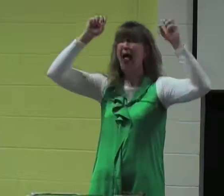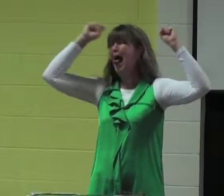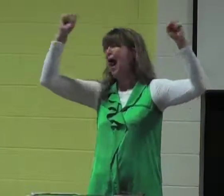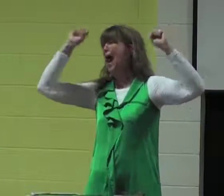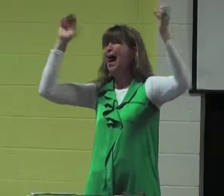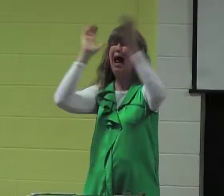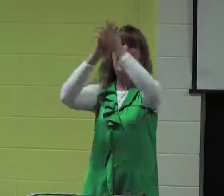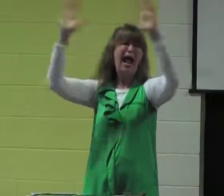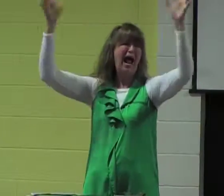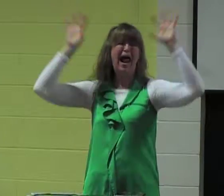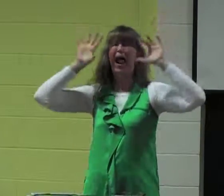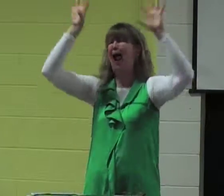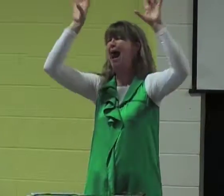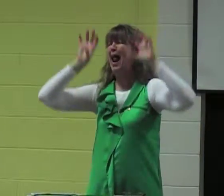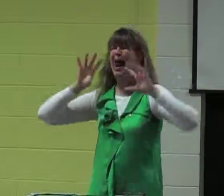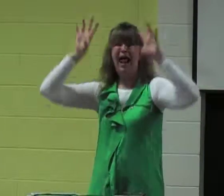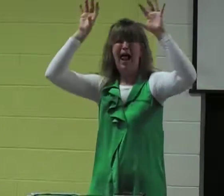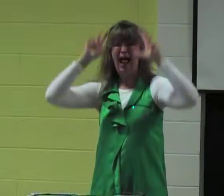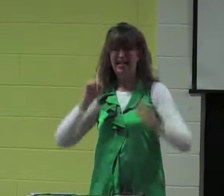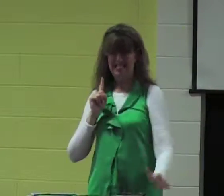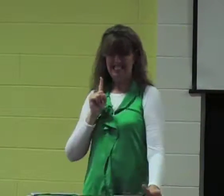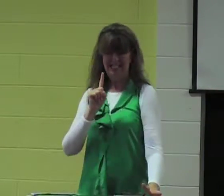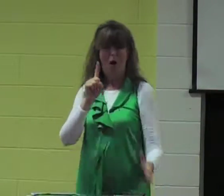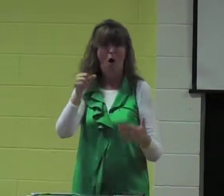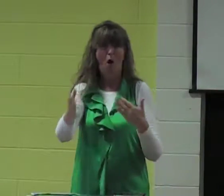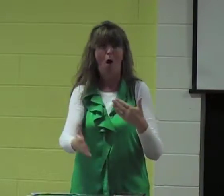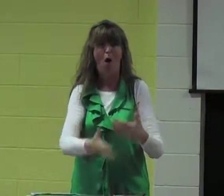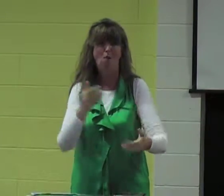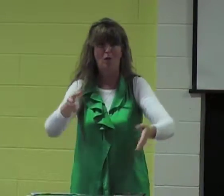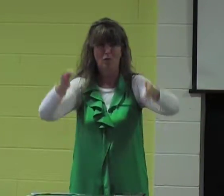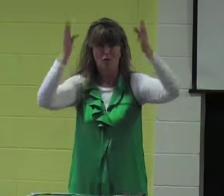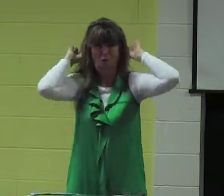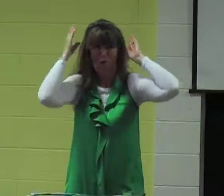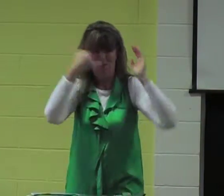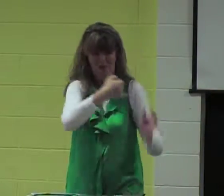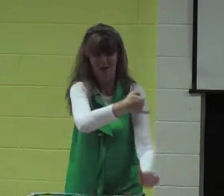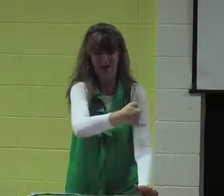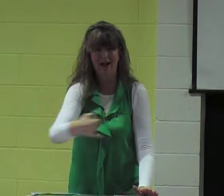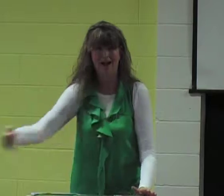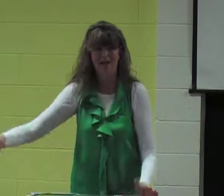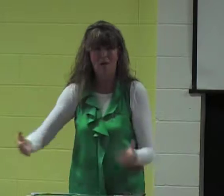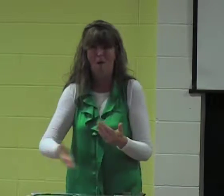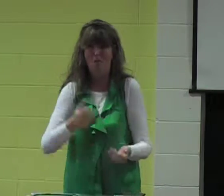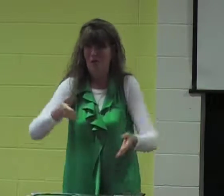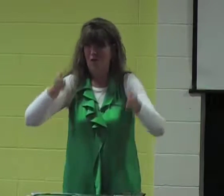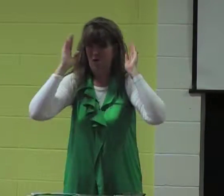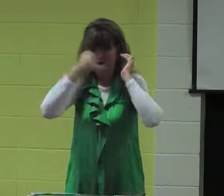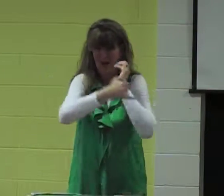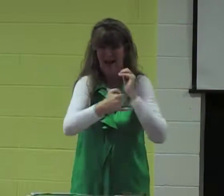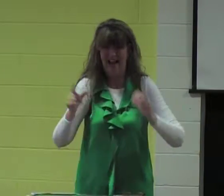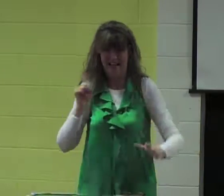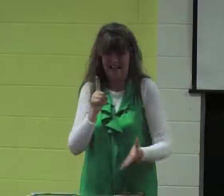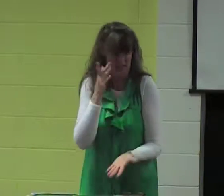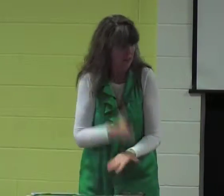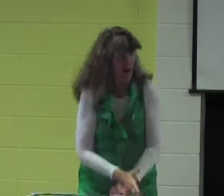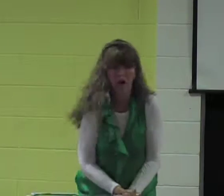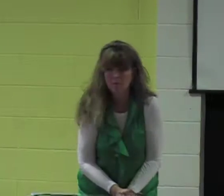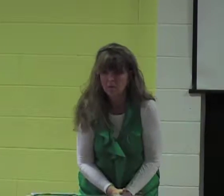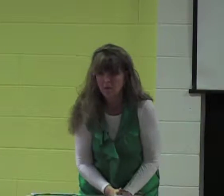All the fans were cheering and cheering and cheering as he ran in. And he almost crossed the goal line